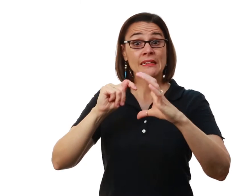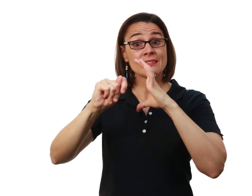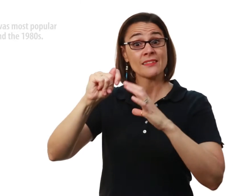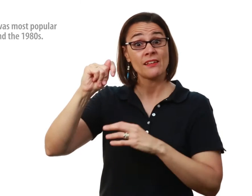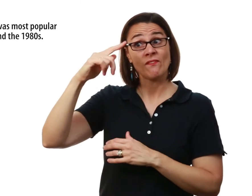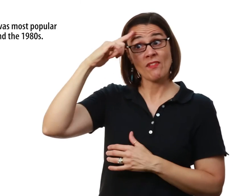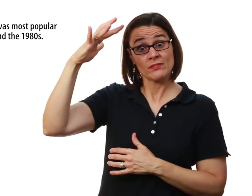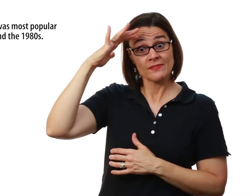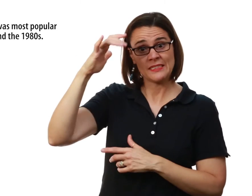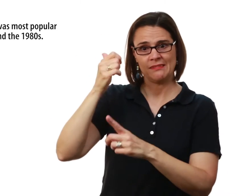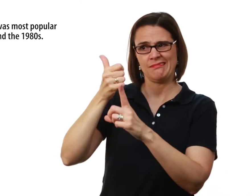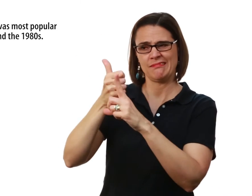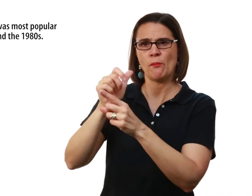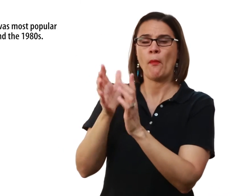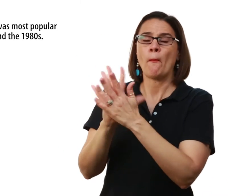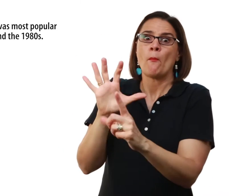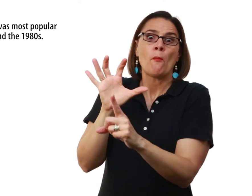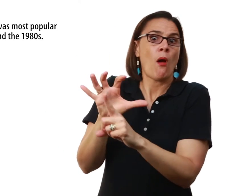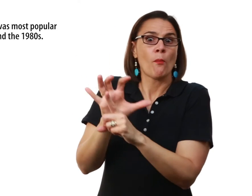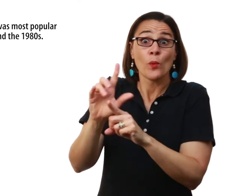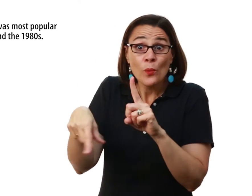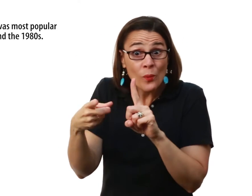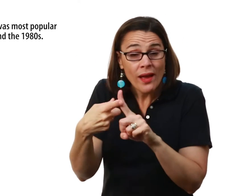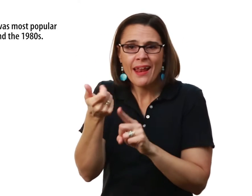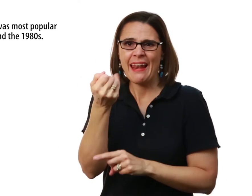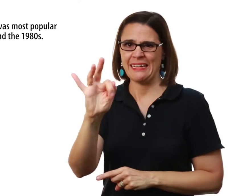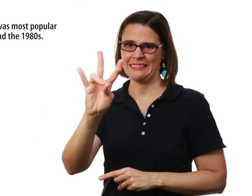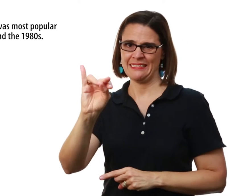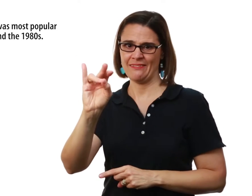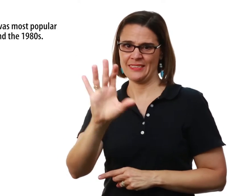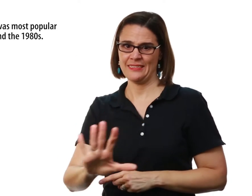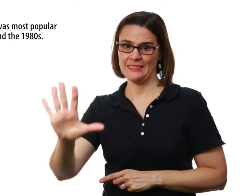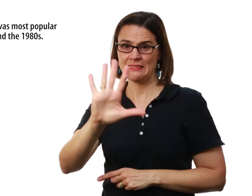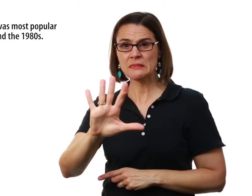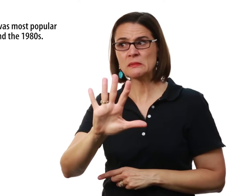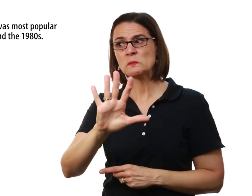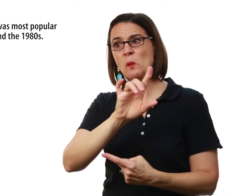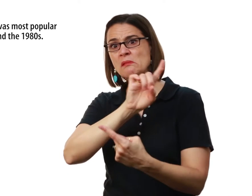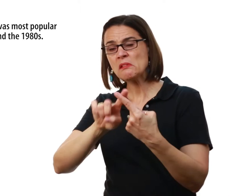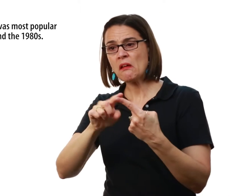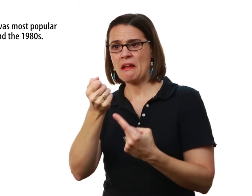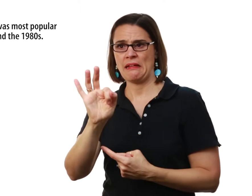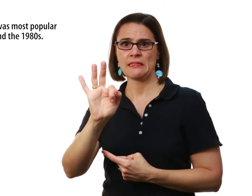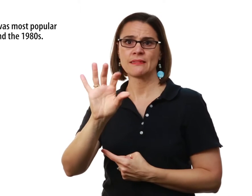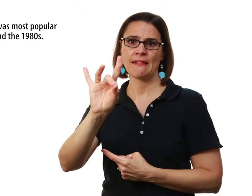Total Communication philosophy was most popular during the 1970s until about the